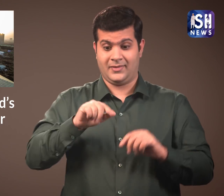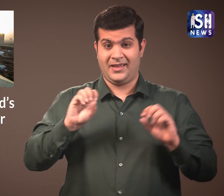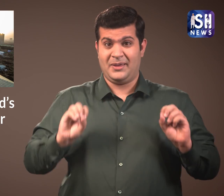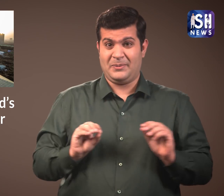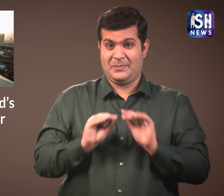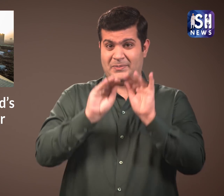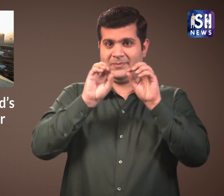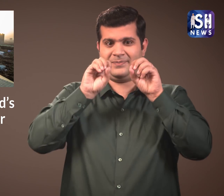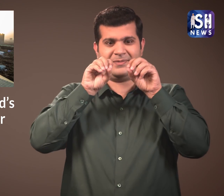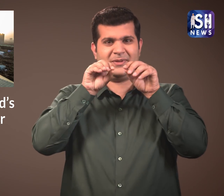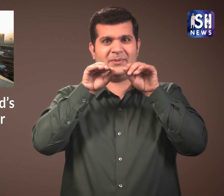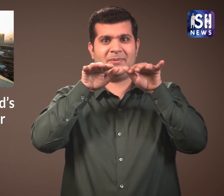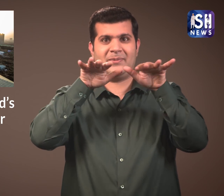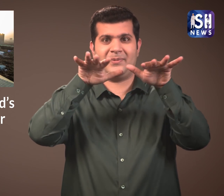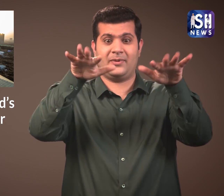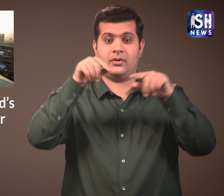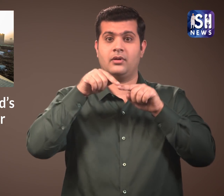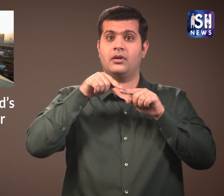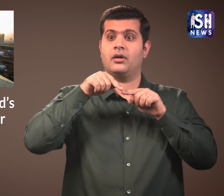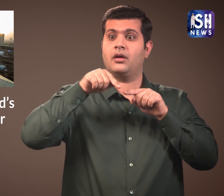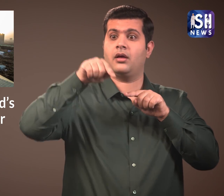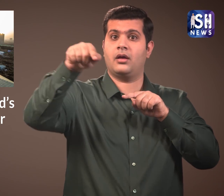It will help to purify air up to 10 km.